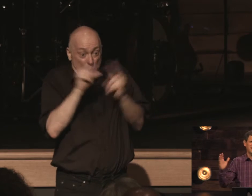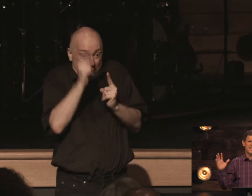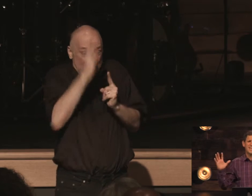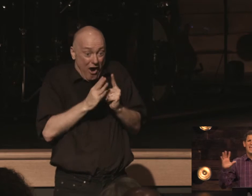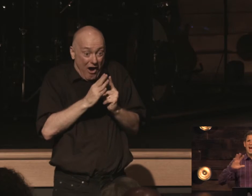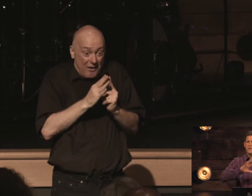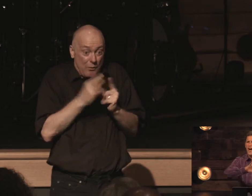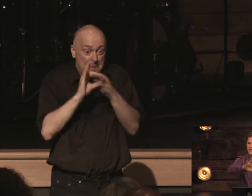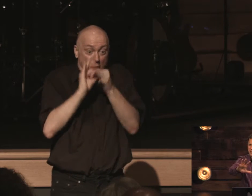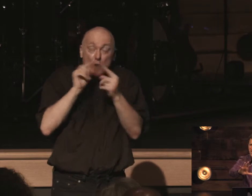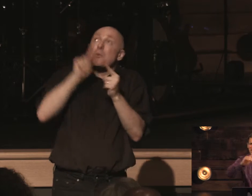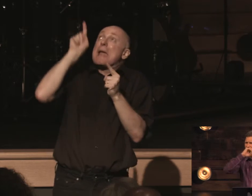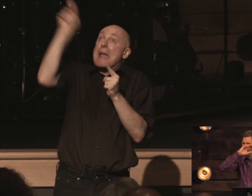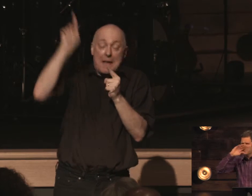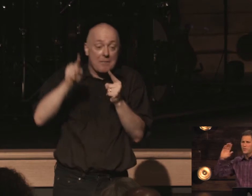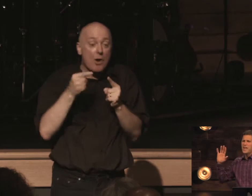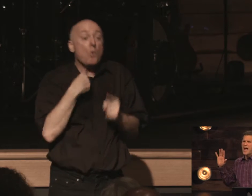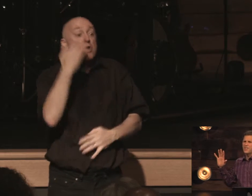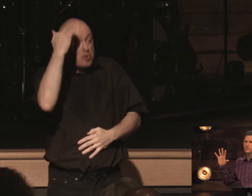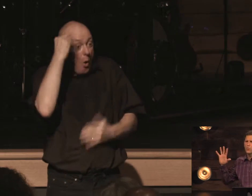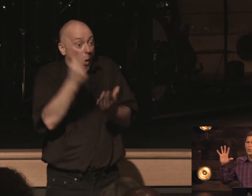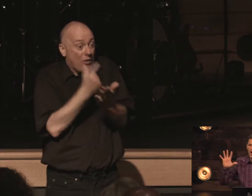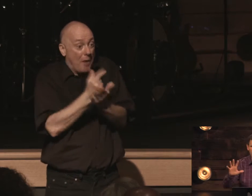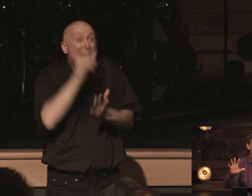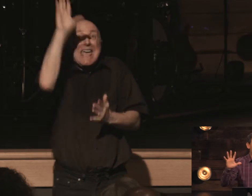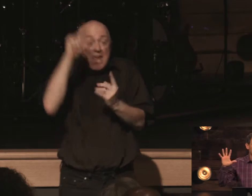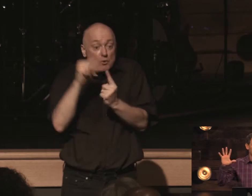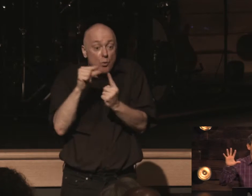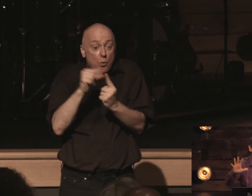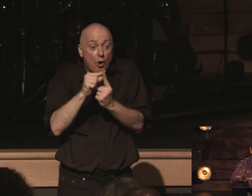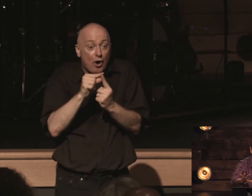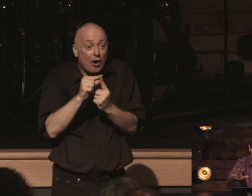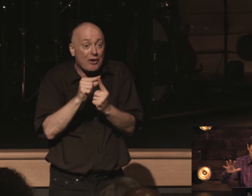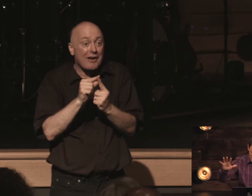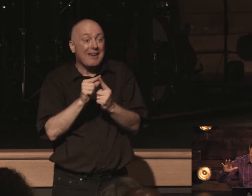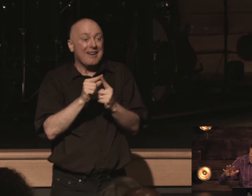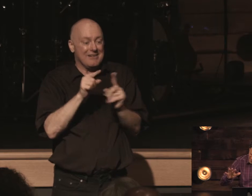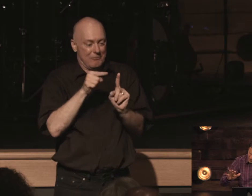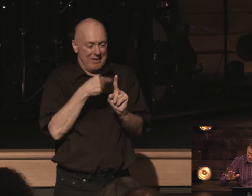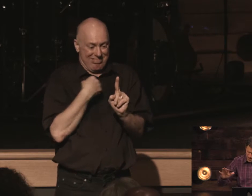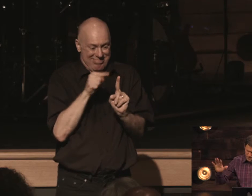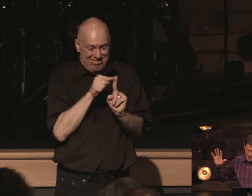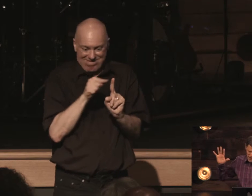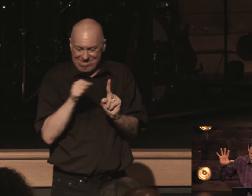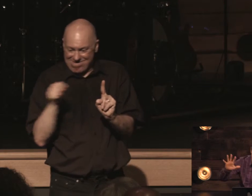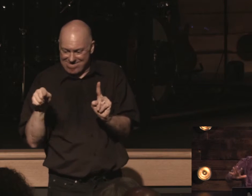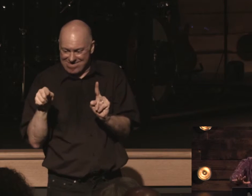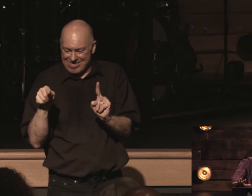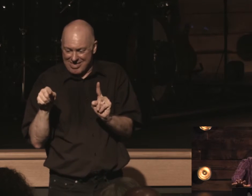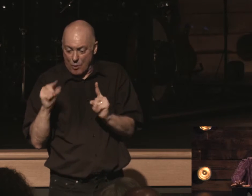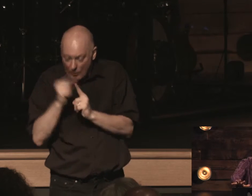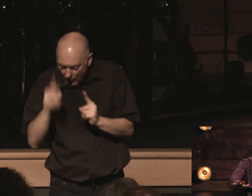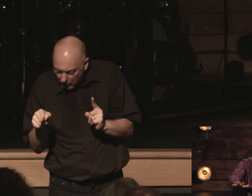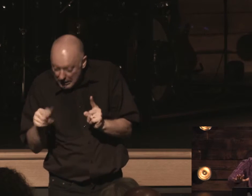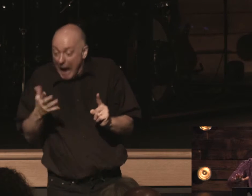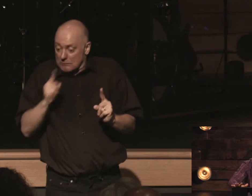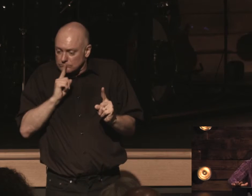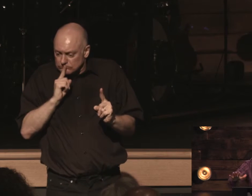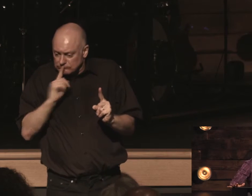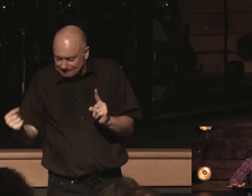the king and we understand the gospel and his word has corrected us and teaches us and shows us the way to go it's so awesome